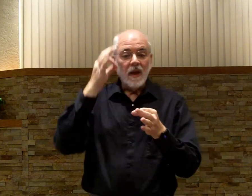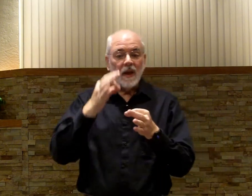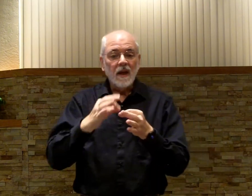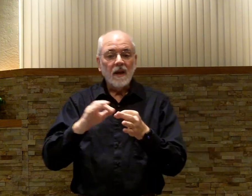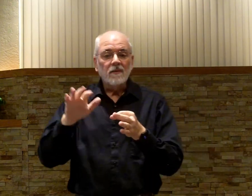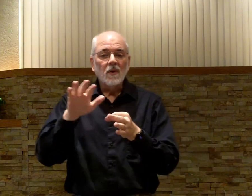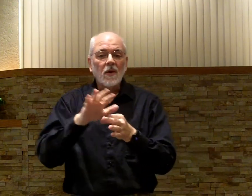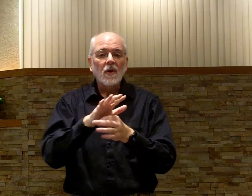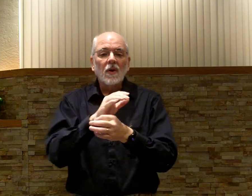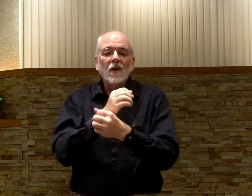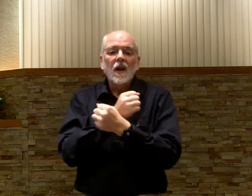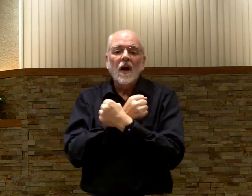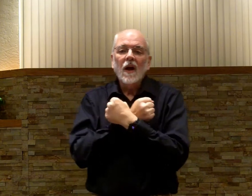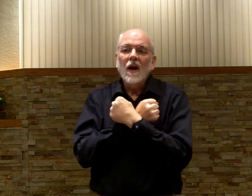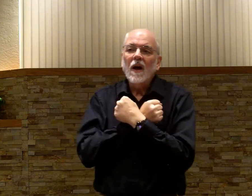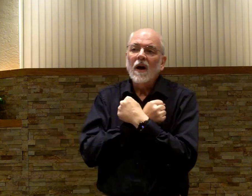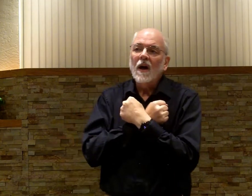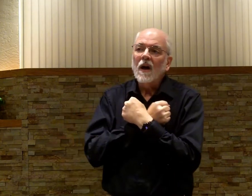Faithful Love